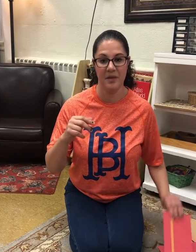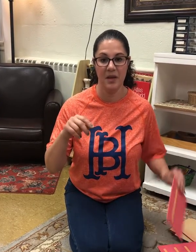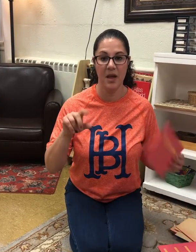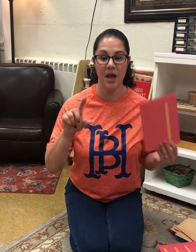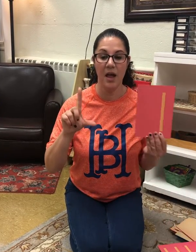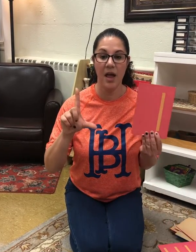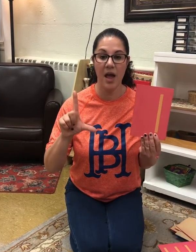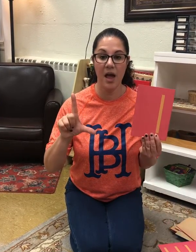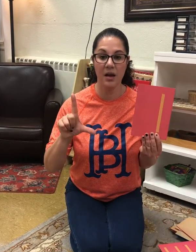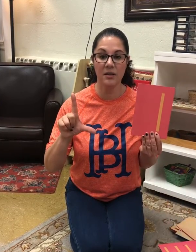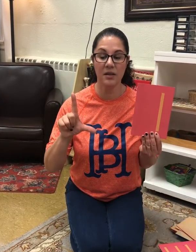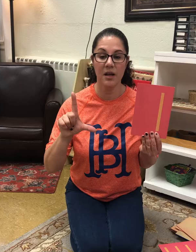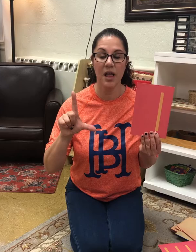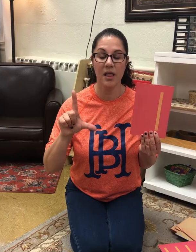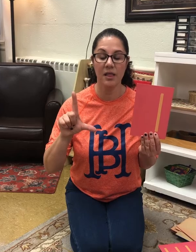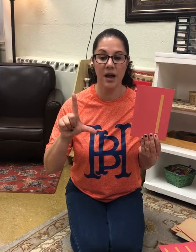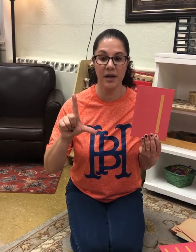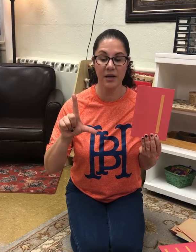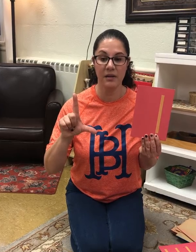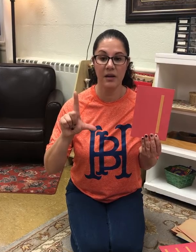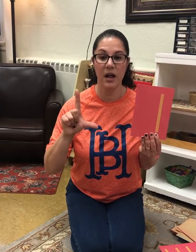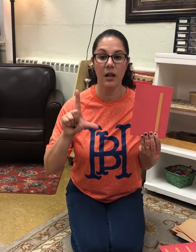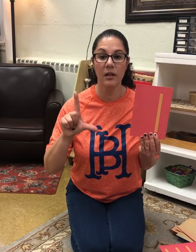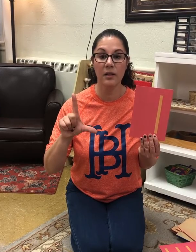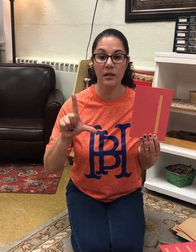L, lion, l.